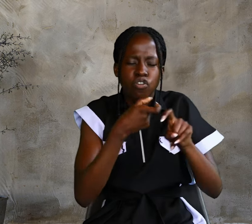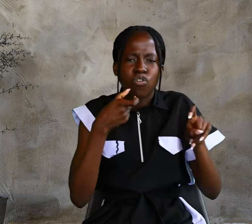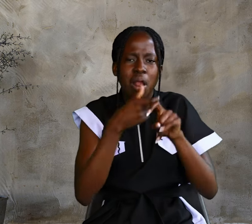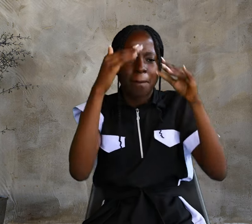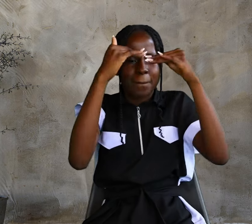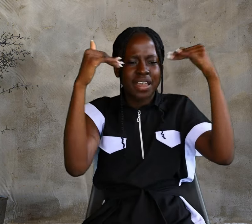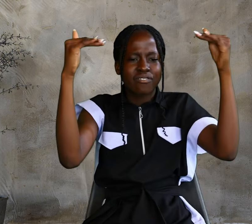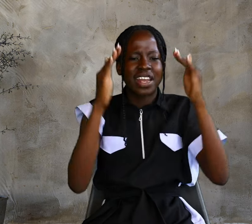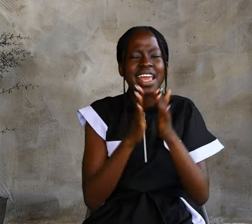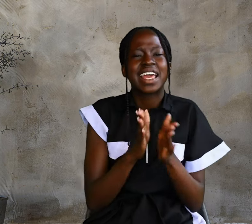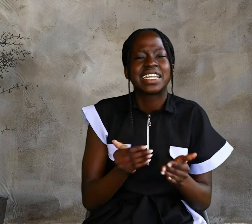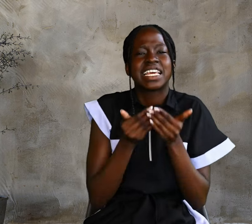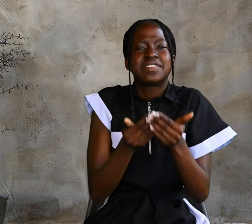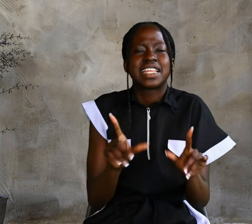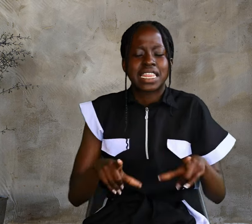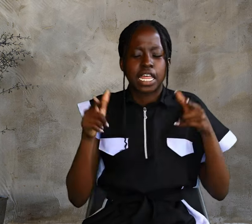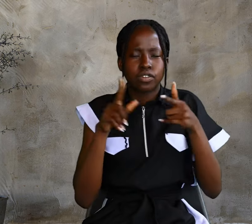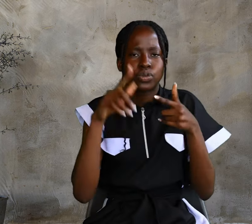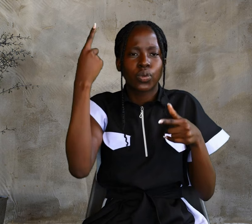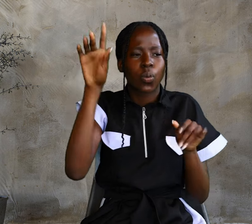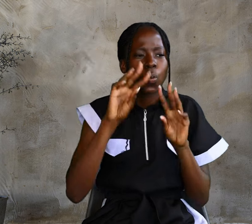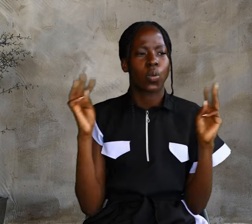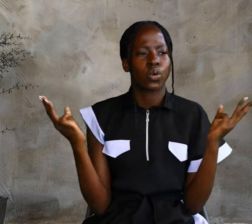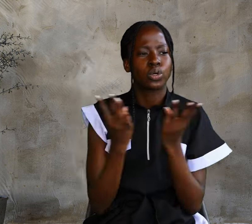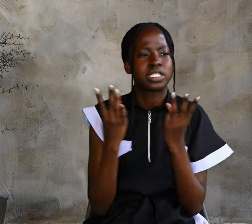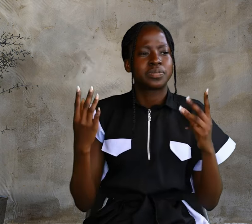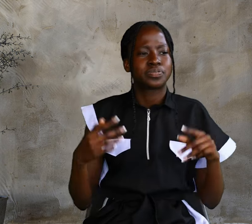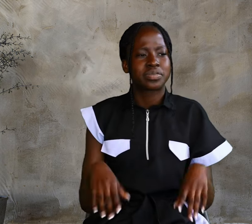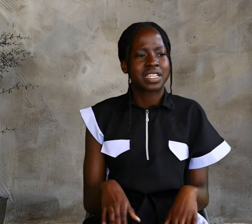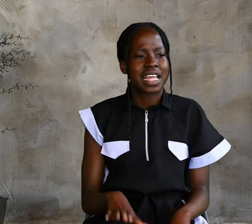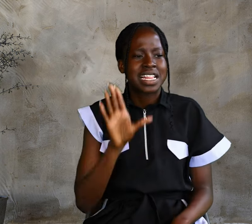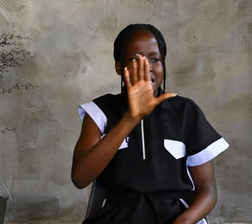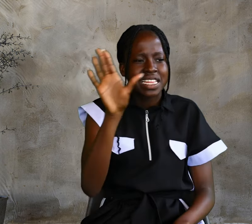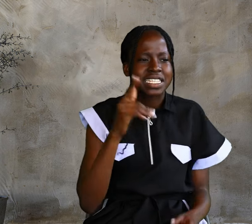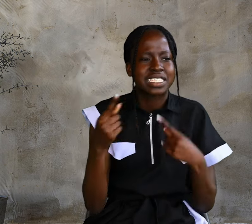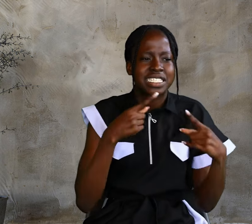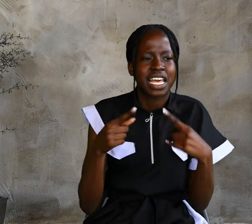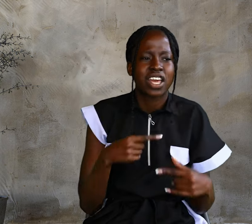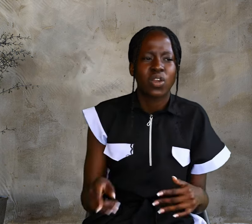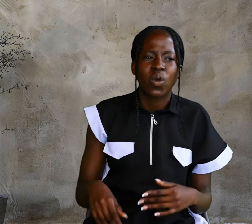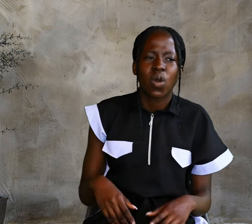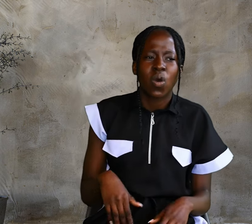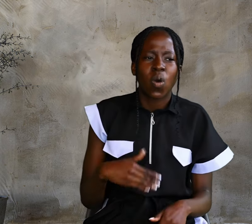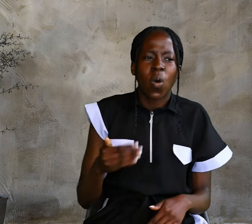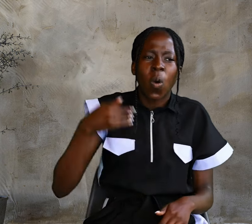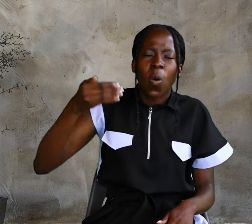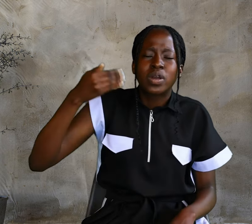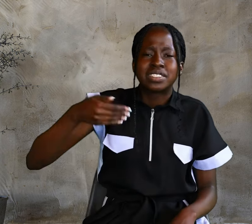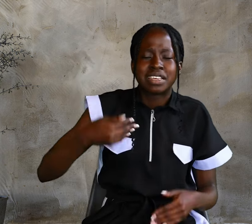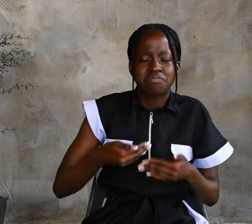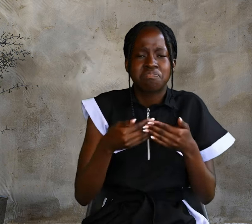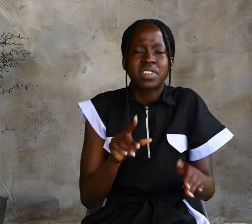life to the world. Sir, they said, Always give us this bread.